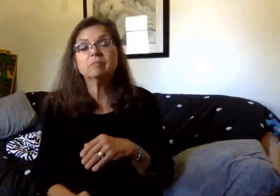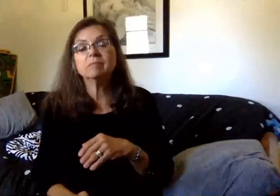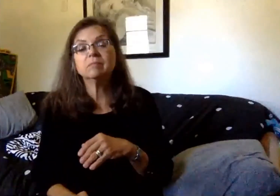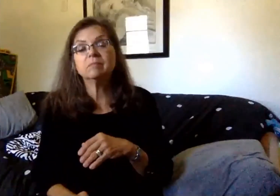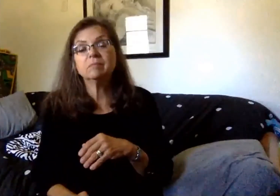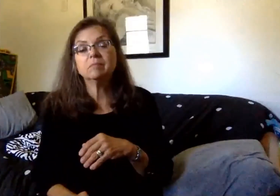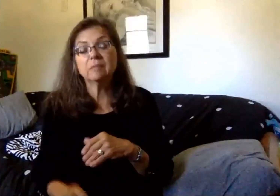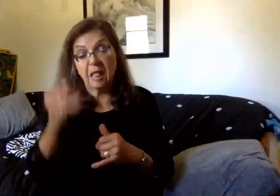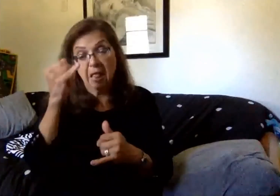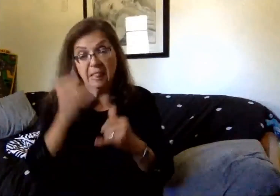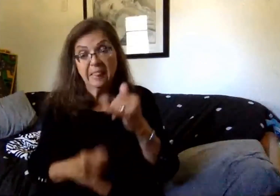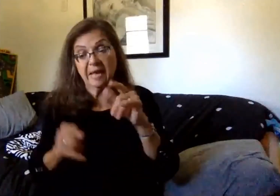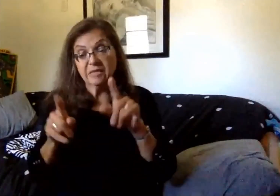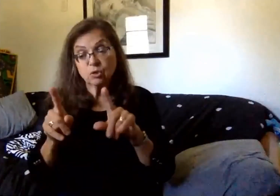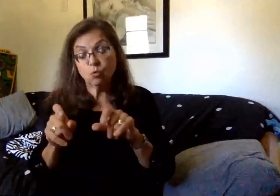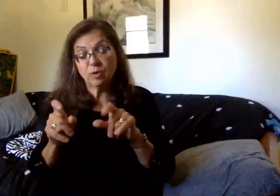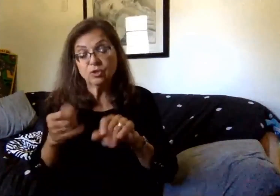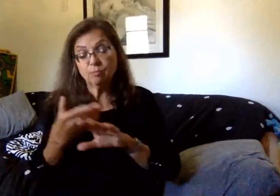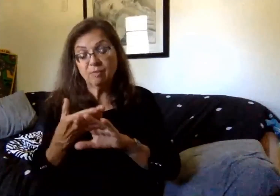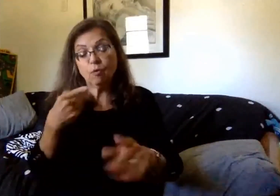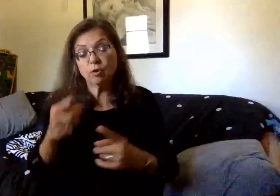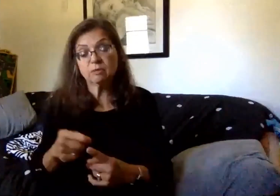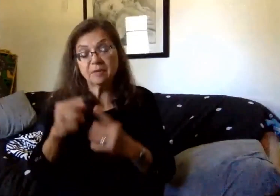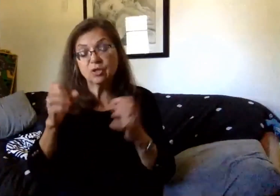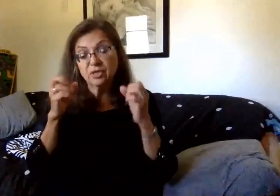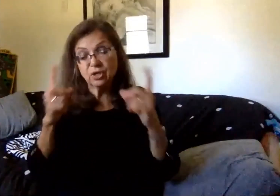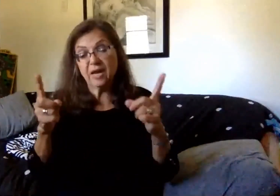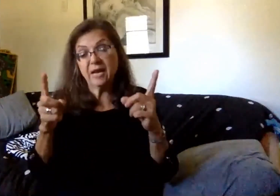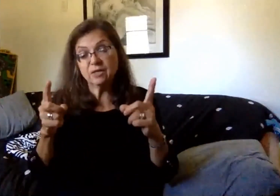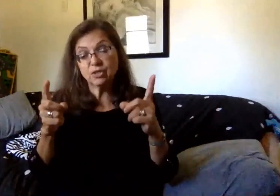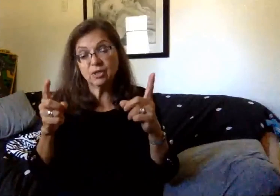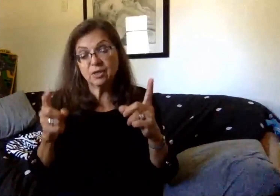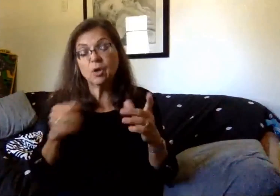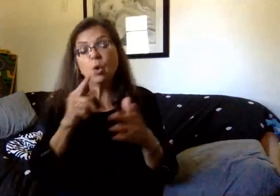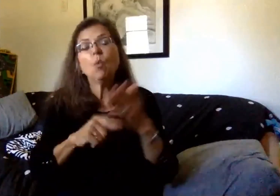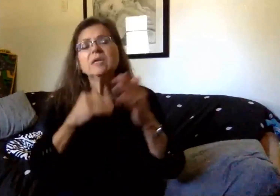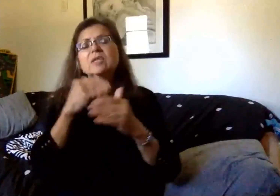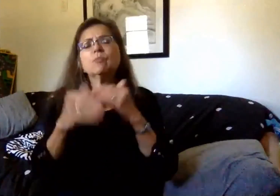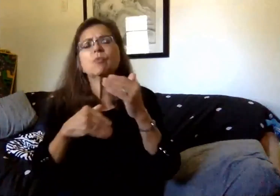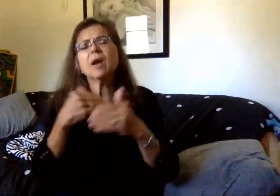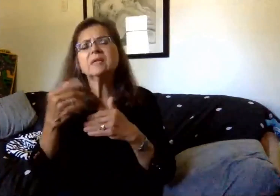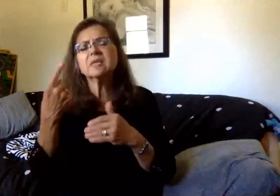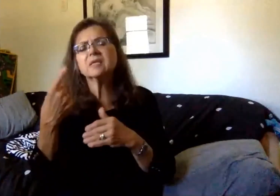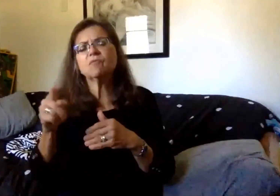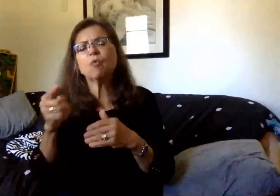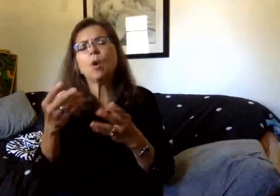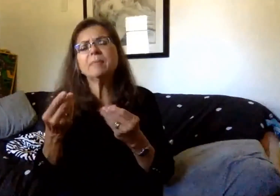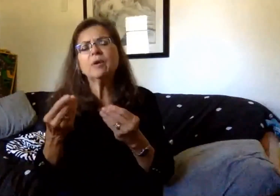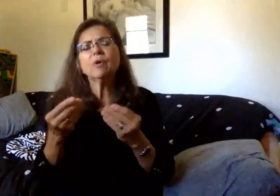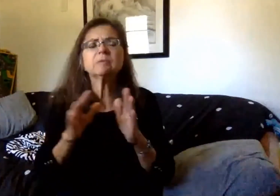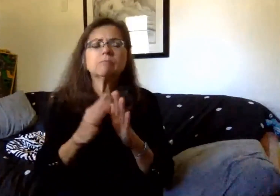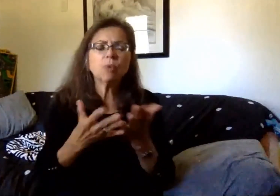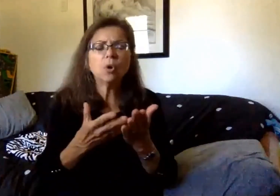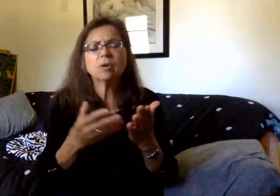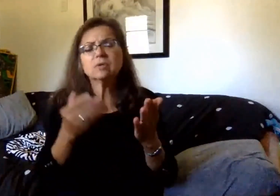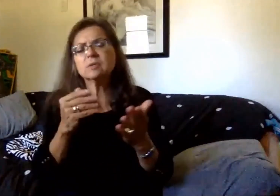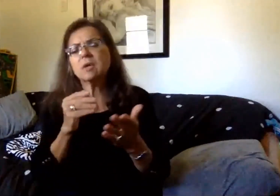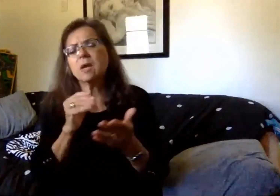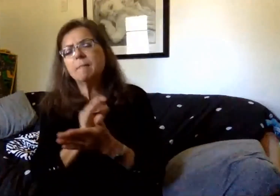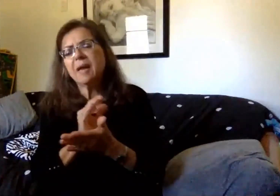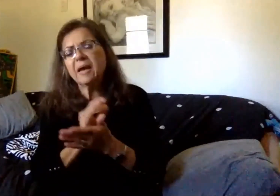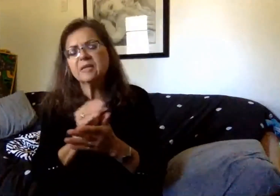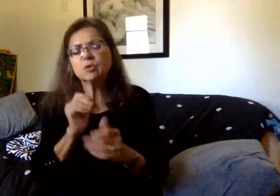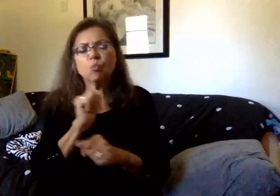Last question before we move on to special education. What's the process for remote students to receive school materials such as books, packets, and worksheets?